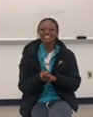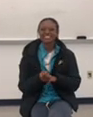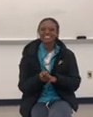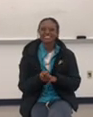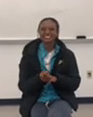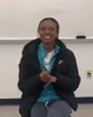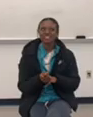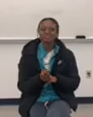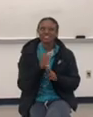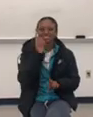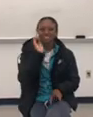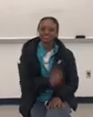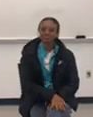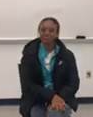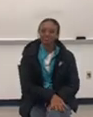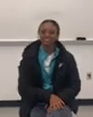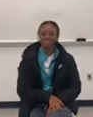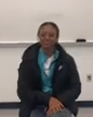No, the Magic Kingdom. Magic Kingdom. Yeah.